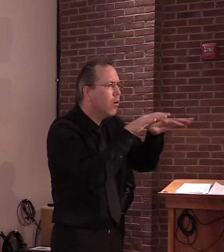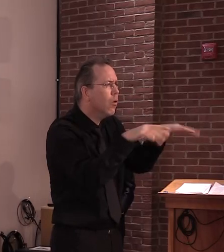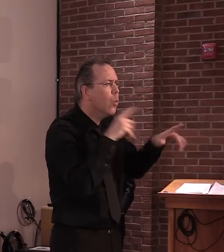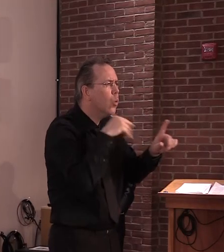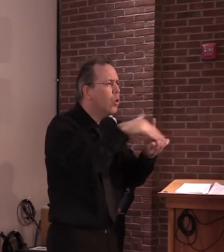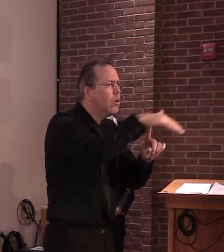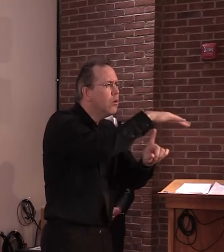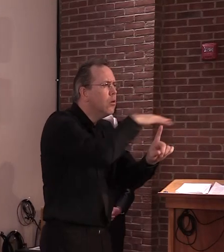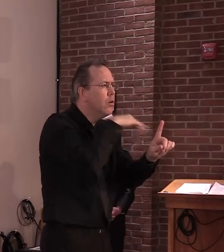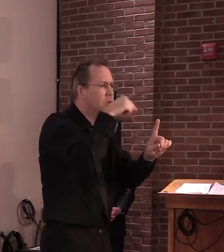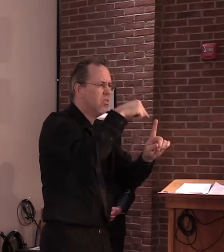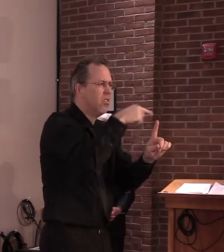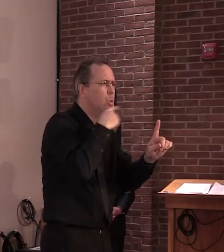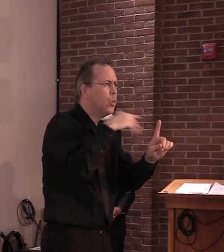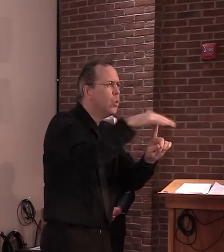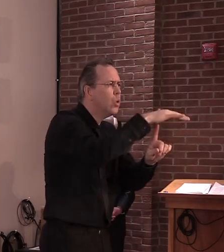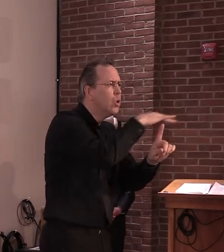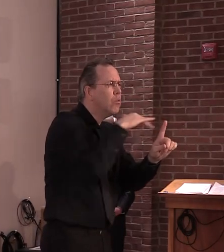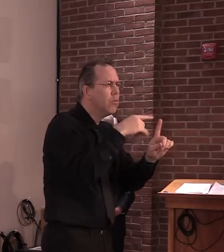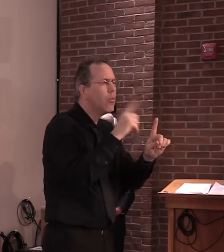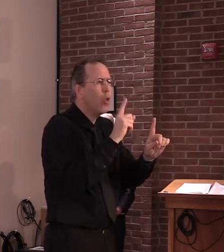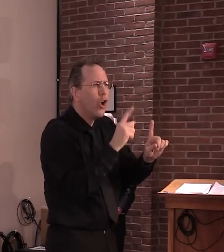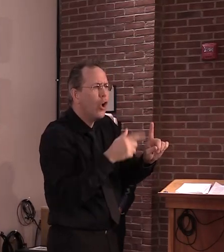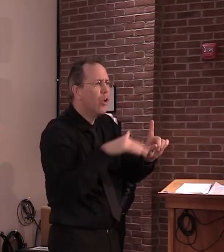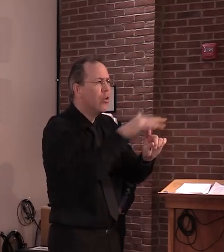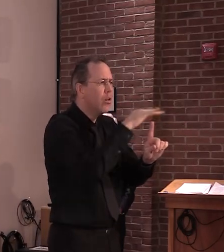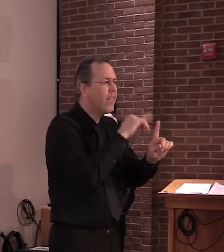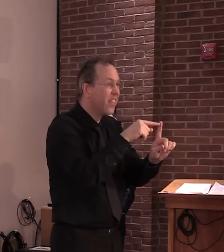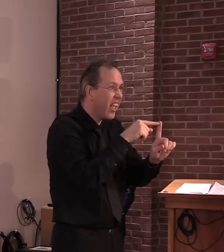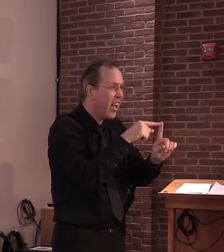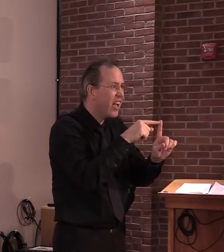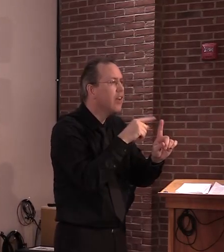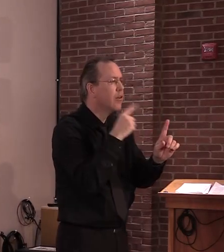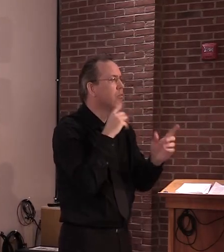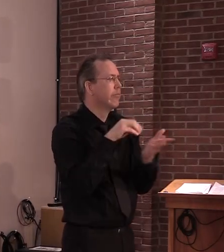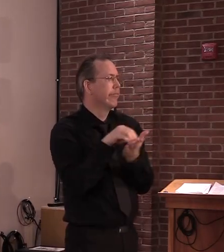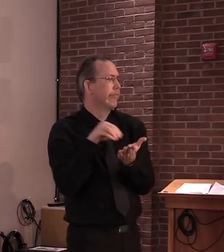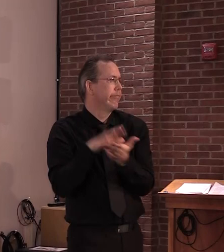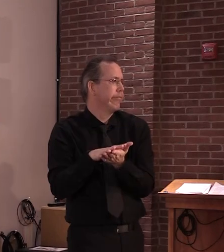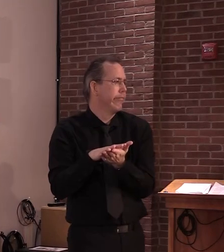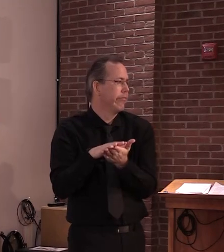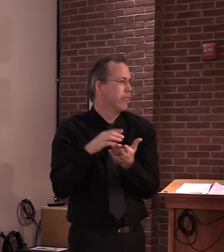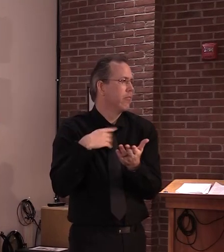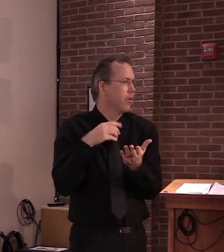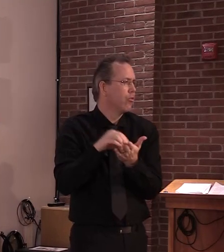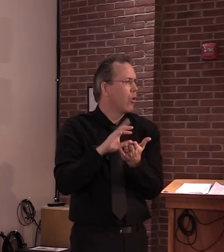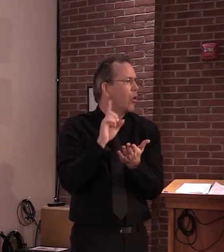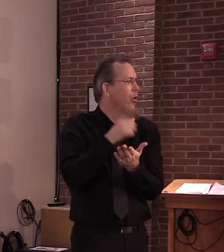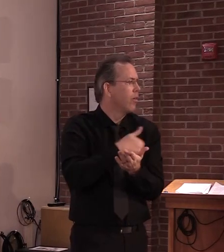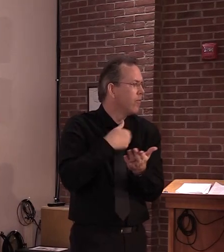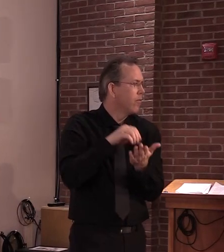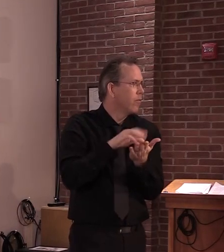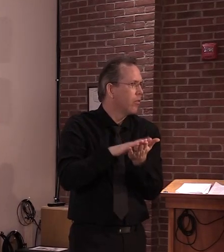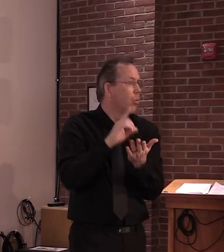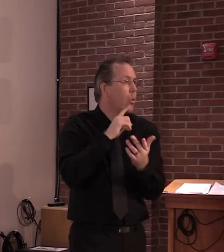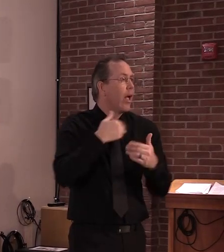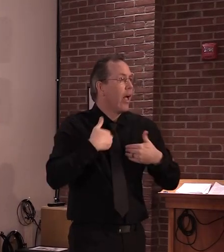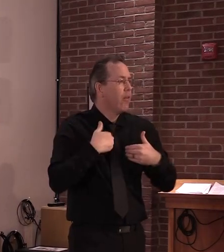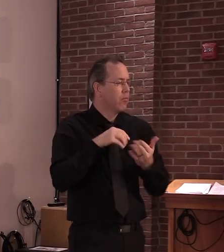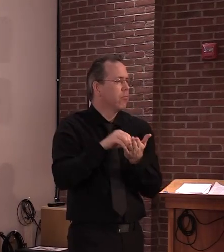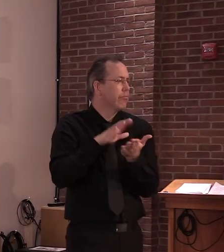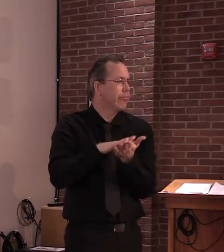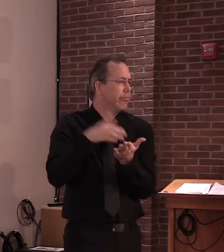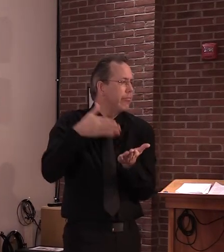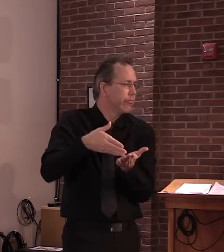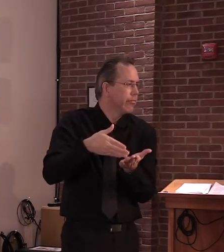But if it starts with where do you live, the post office box was important to get because you're probably going to